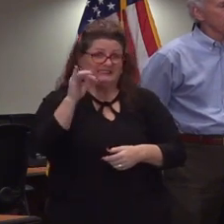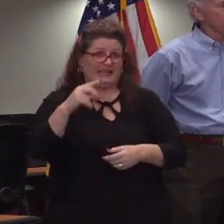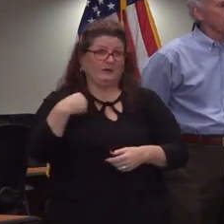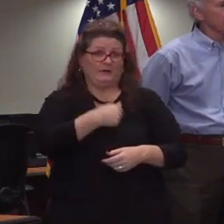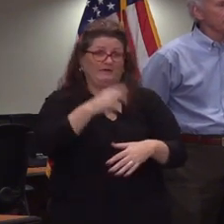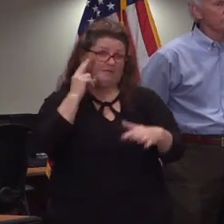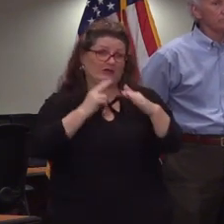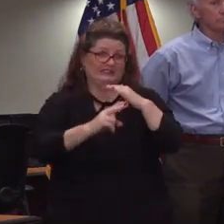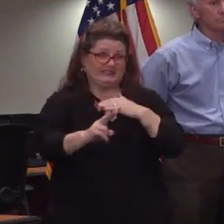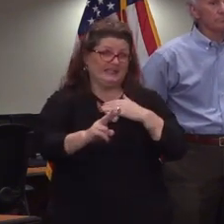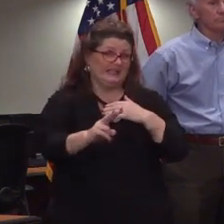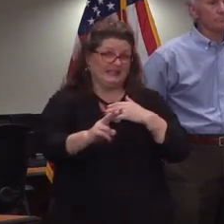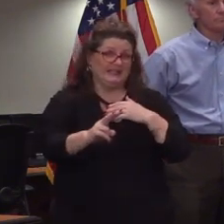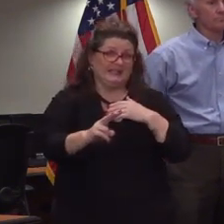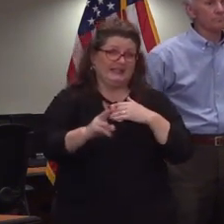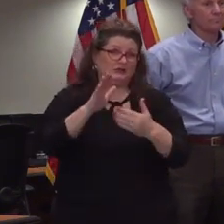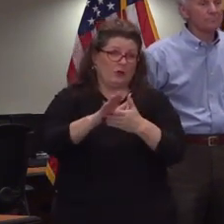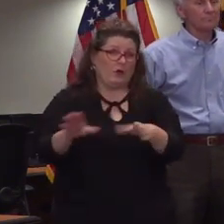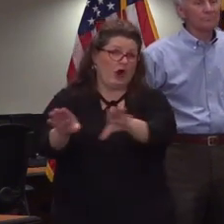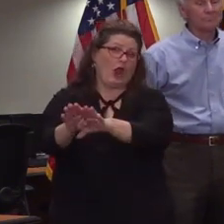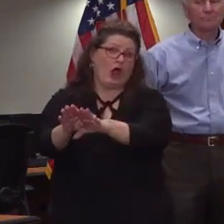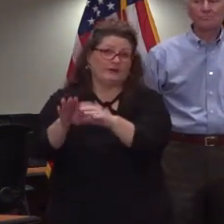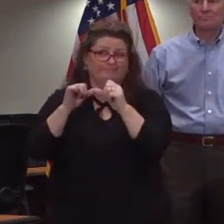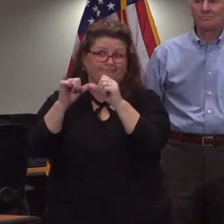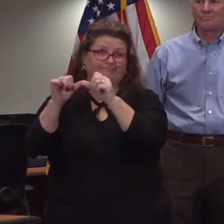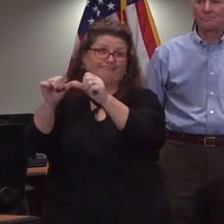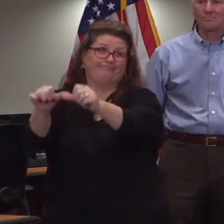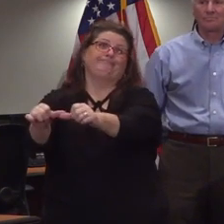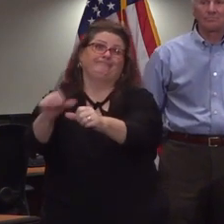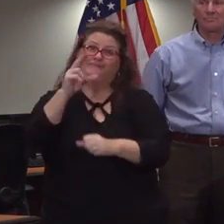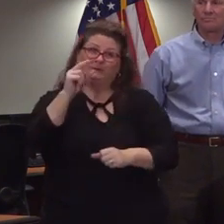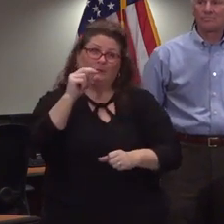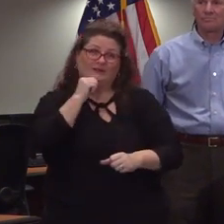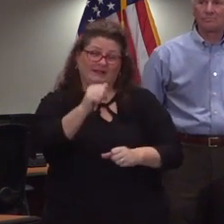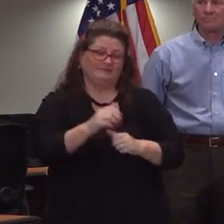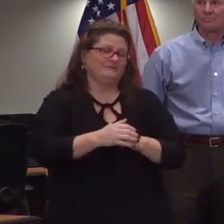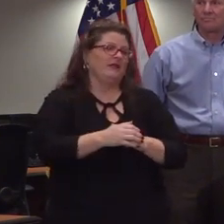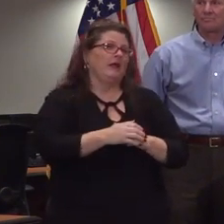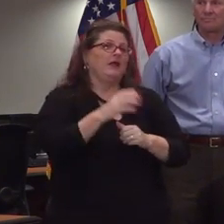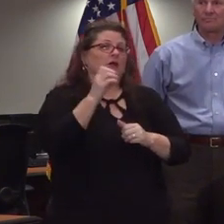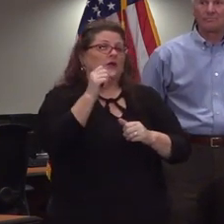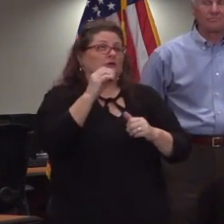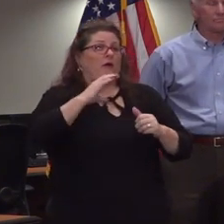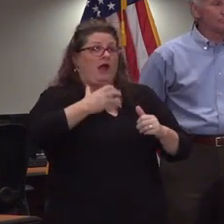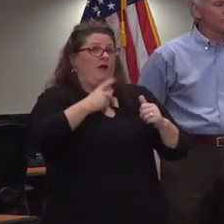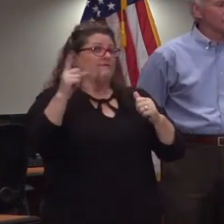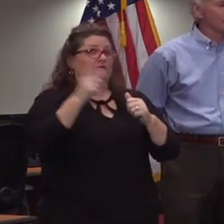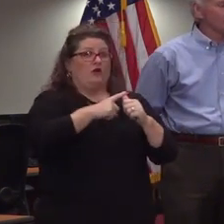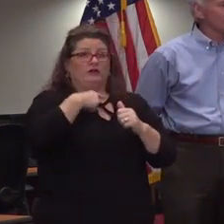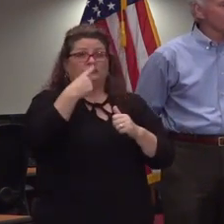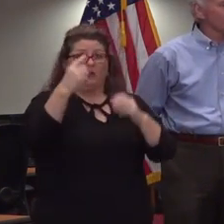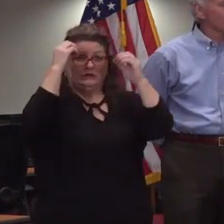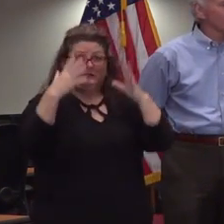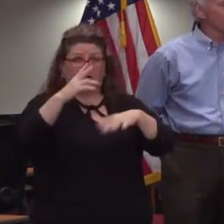we would be out this long so our original uh direction to teachers and to districts was that